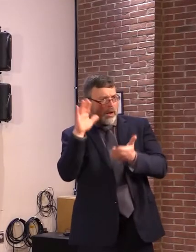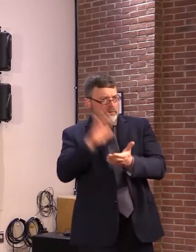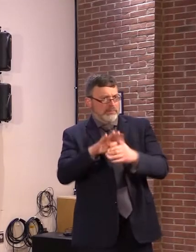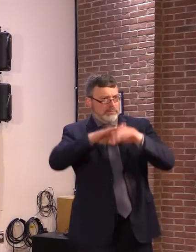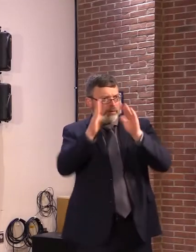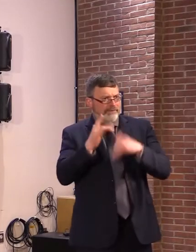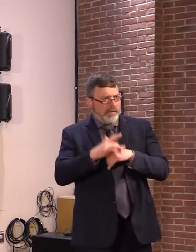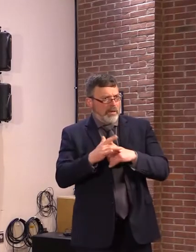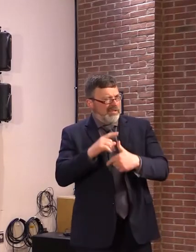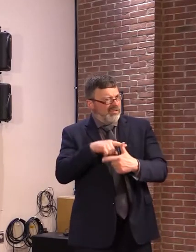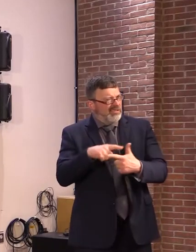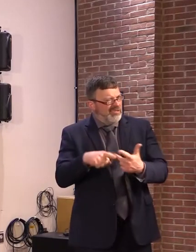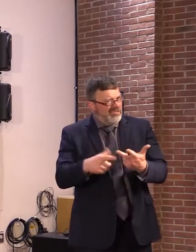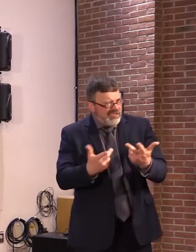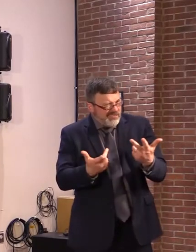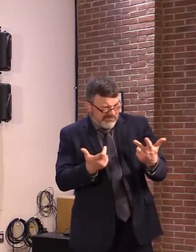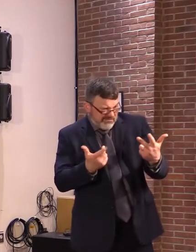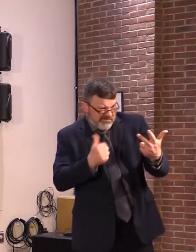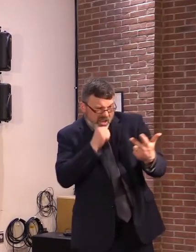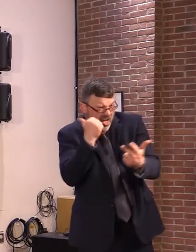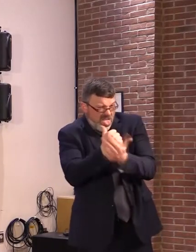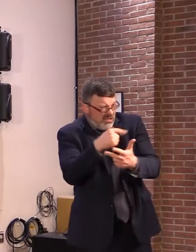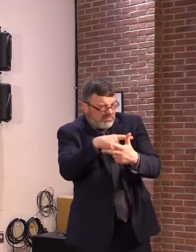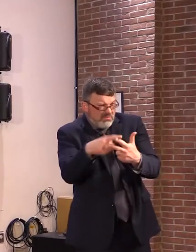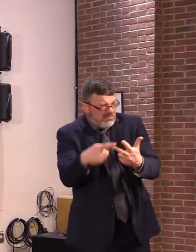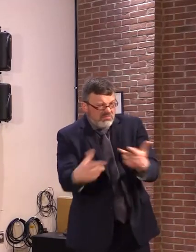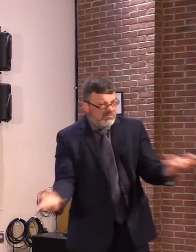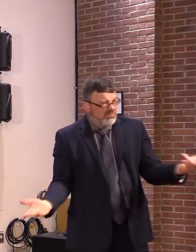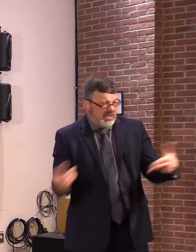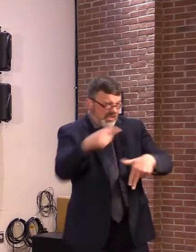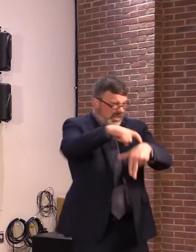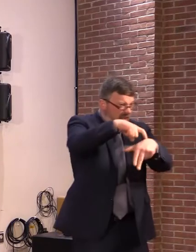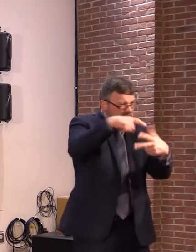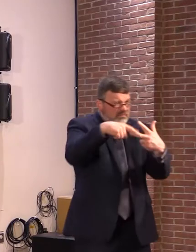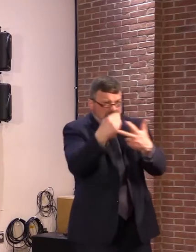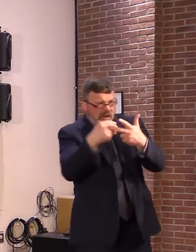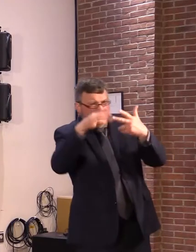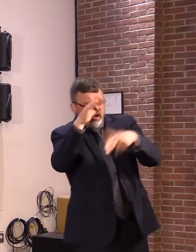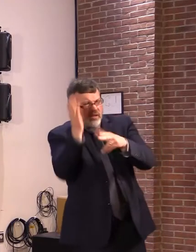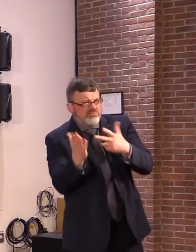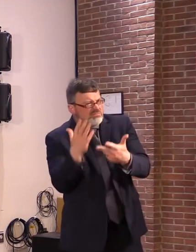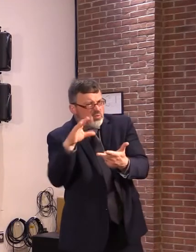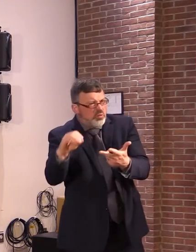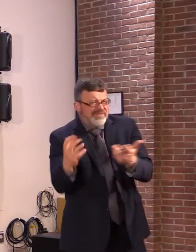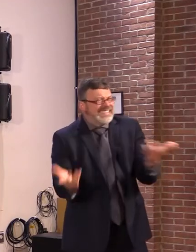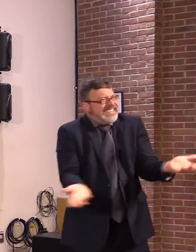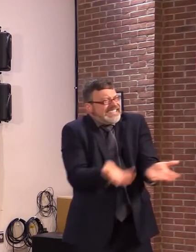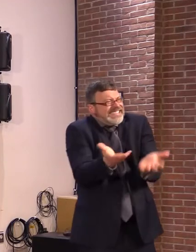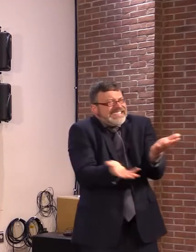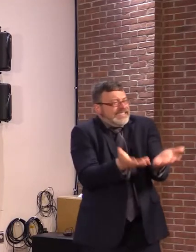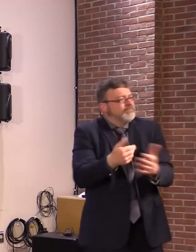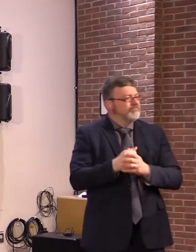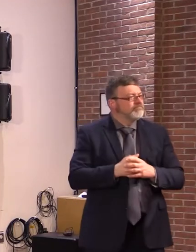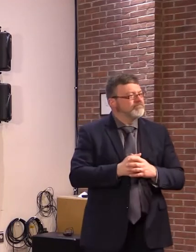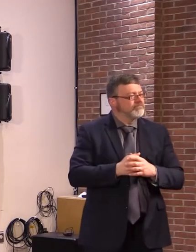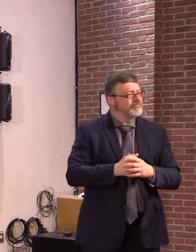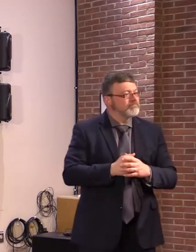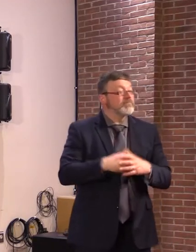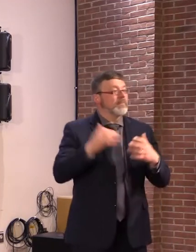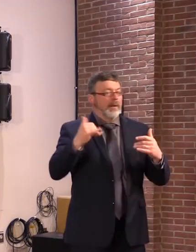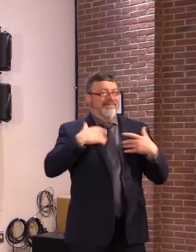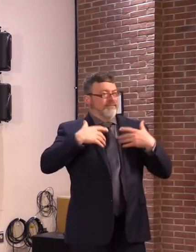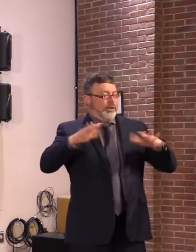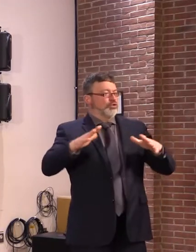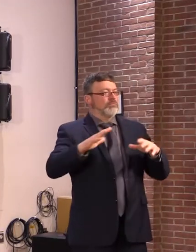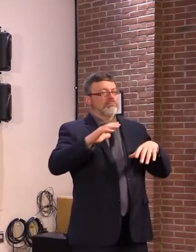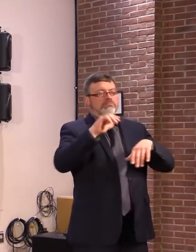then this summer surveyed our members, select board members, clerks, treasurers, planning commission members and other